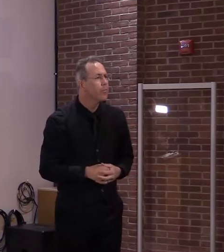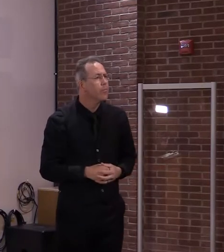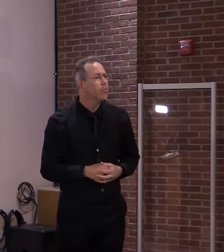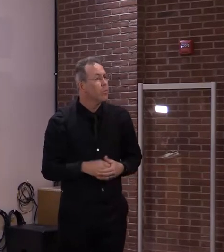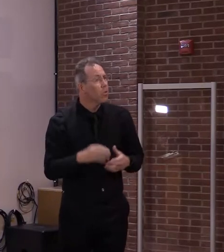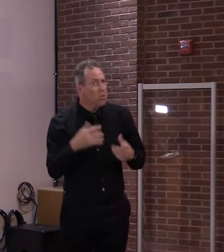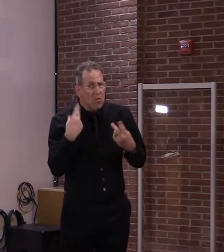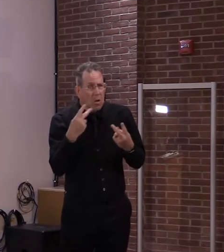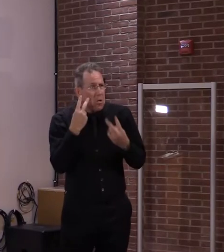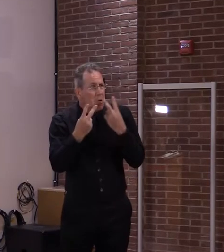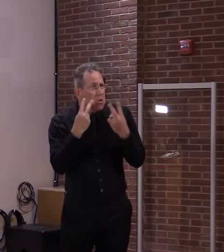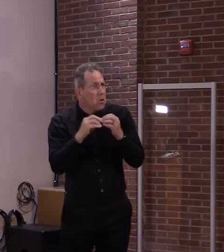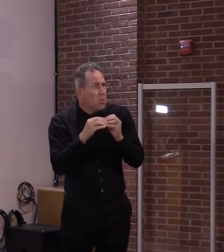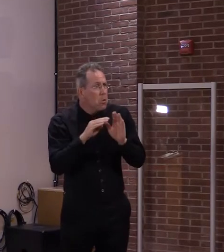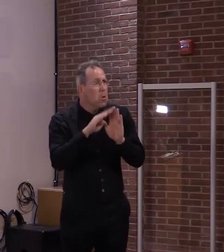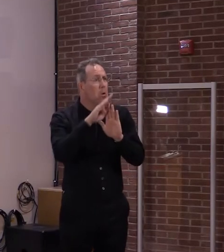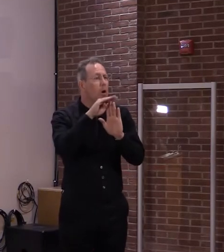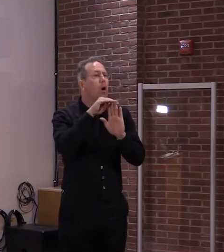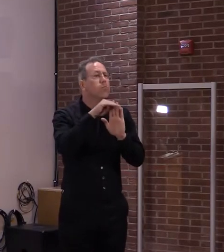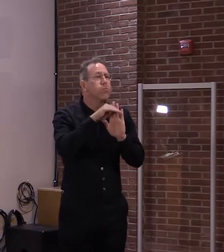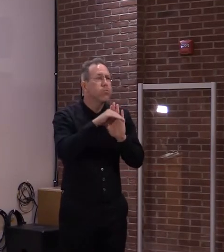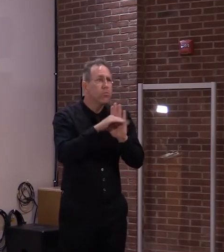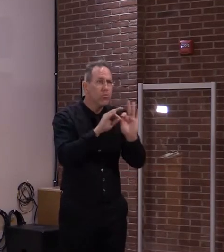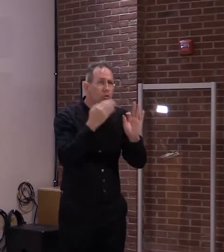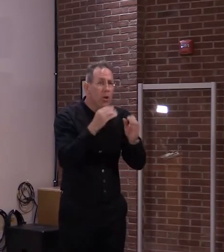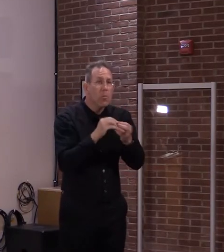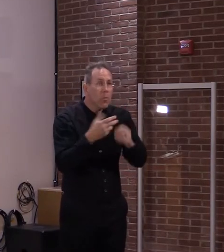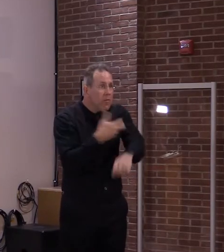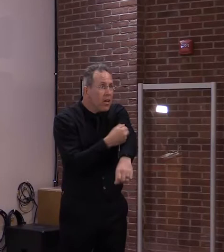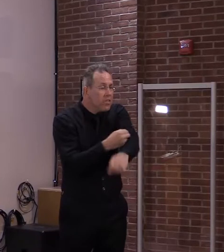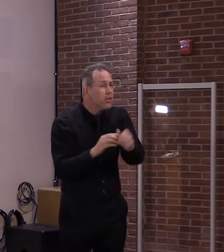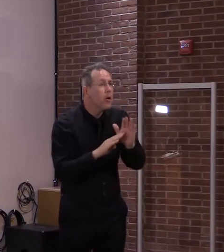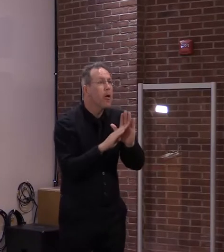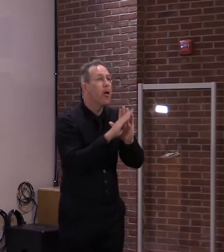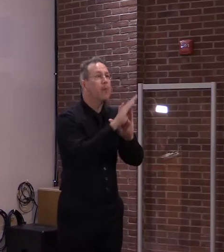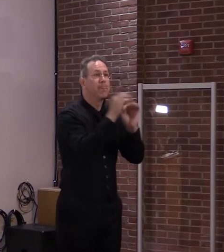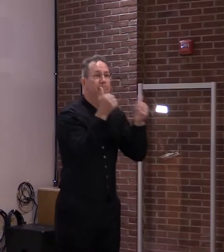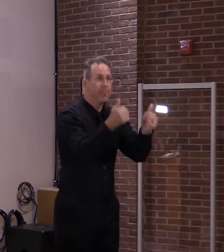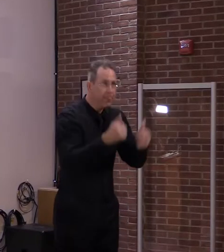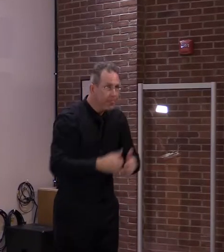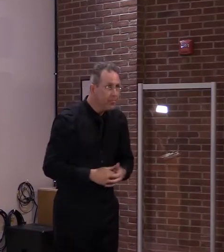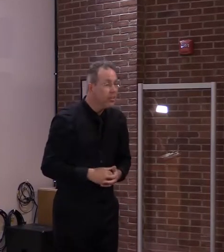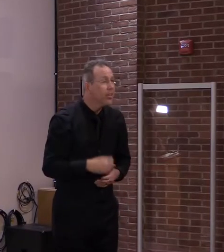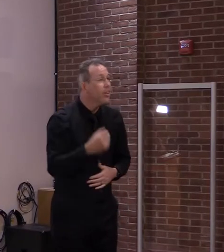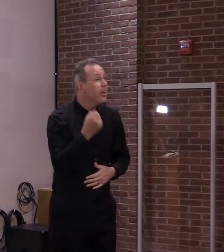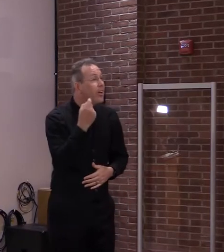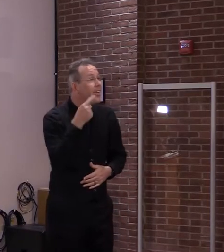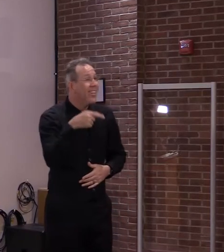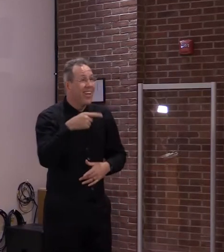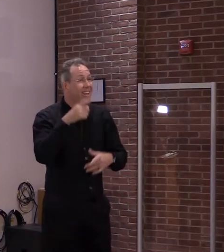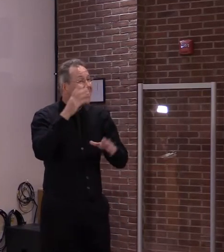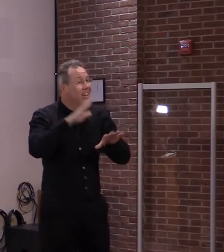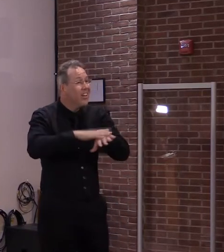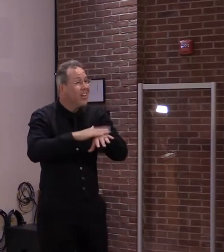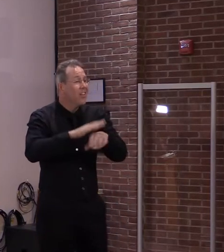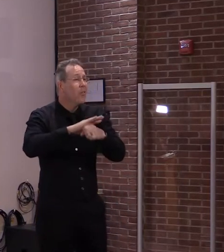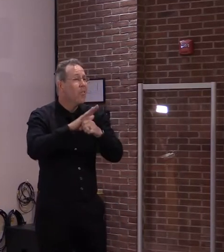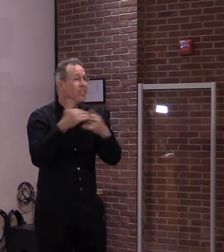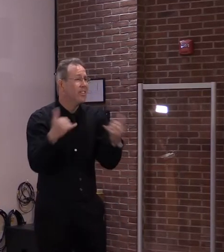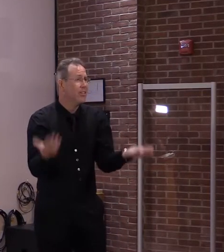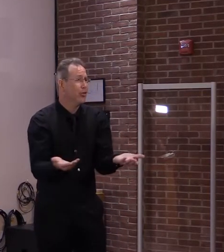plenty of virus around and people need to be cognizant of the person they're with. And if that person does have an immune